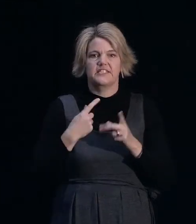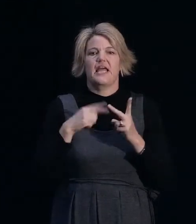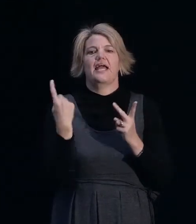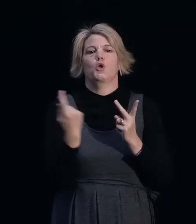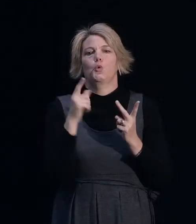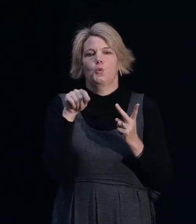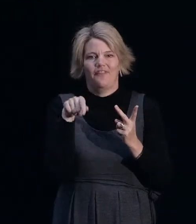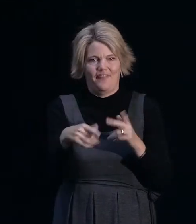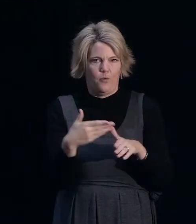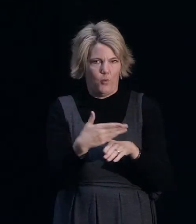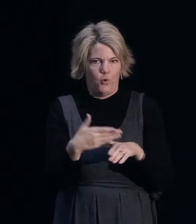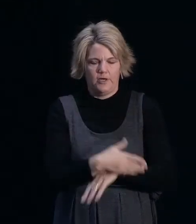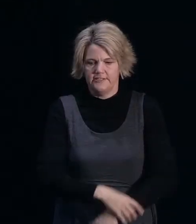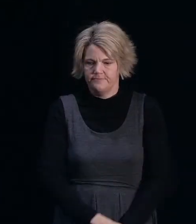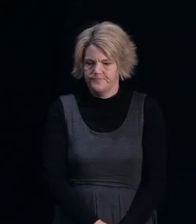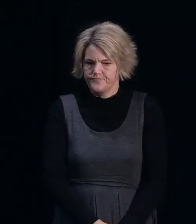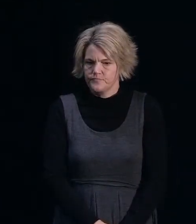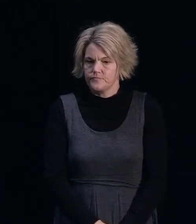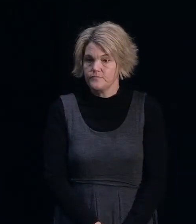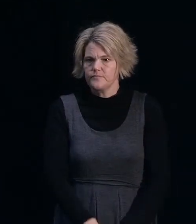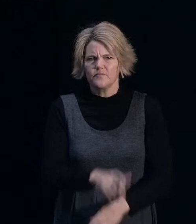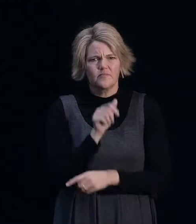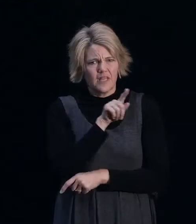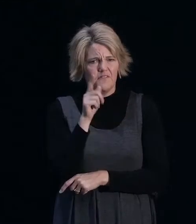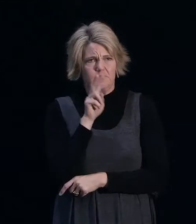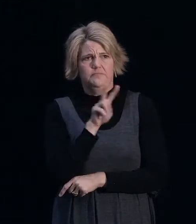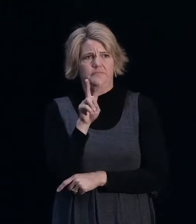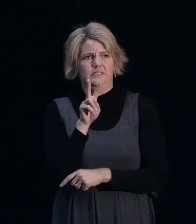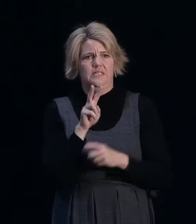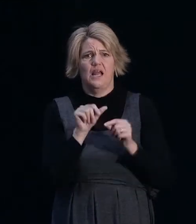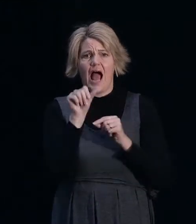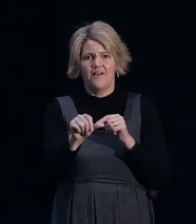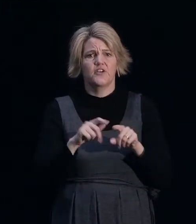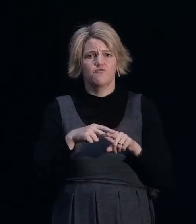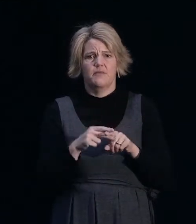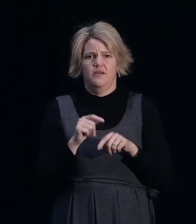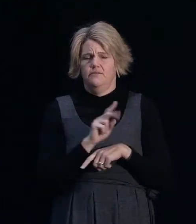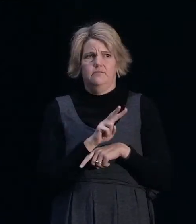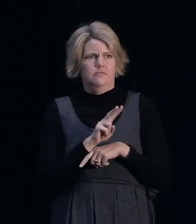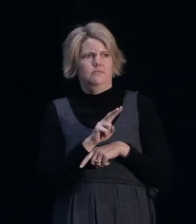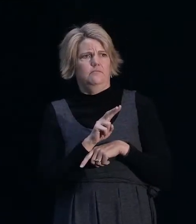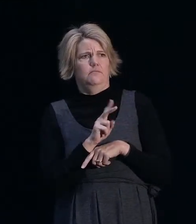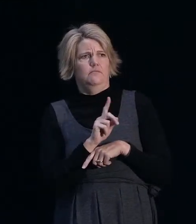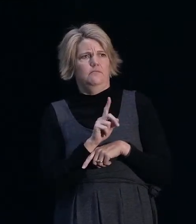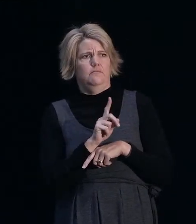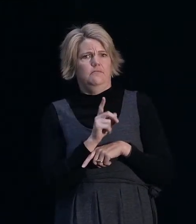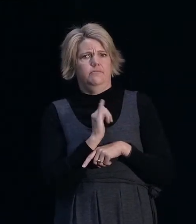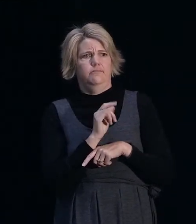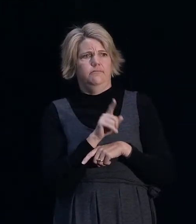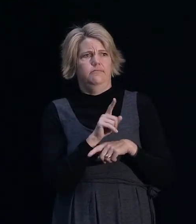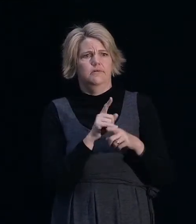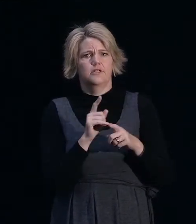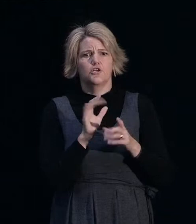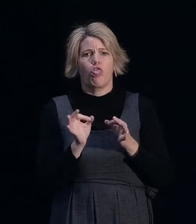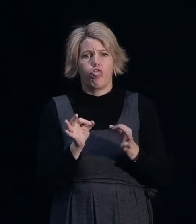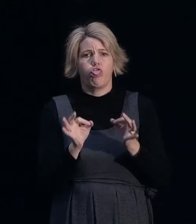And then if you do notice things that are not right, you do notice some defects after a repair or a rebuild job, don't delay in terms of raising those with the